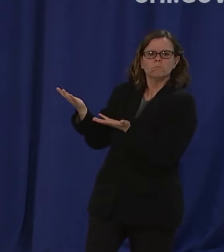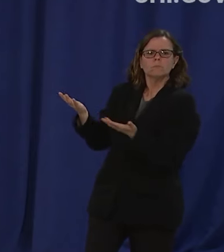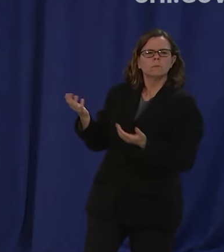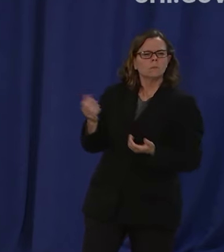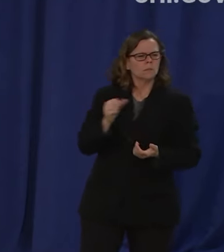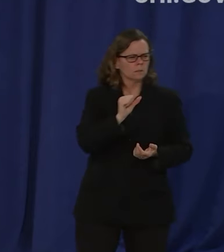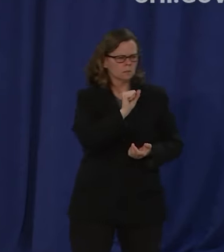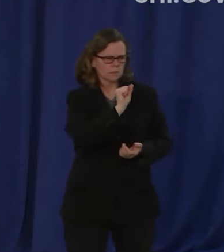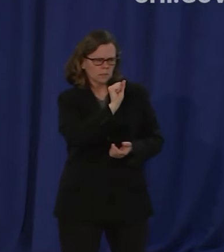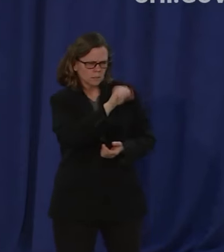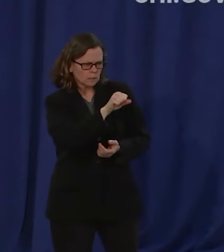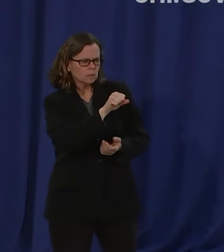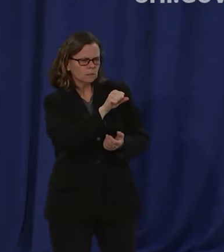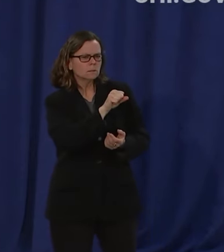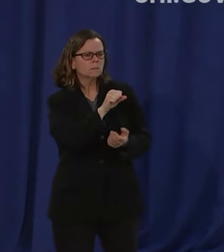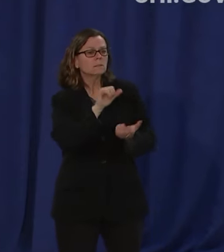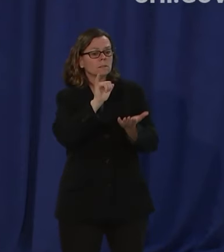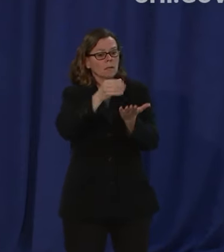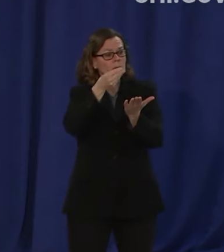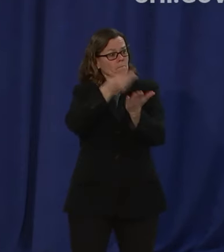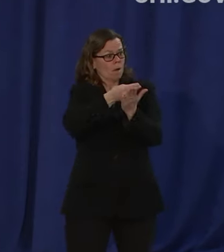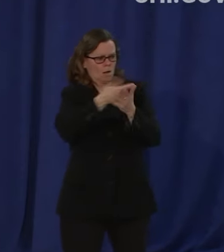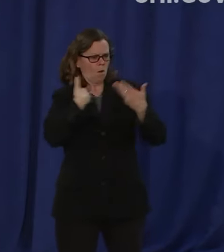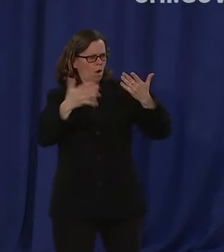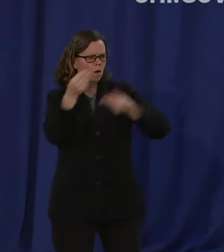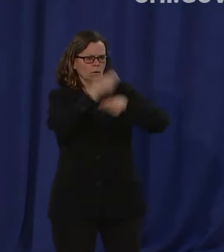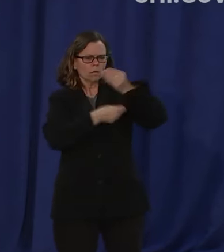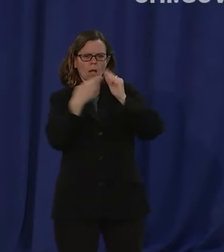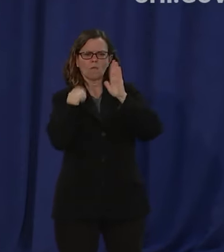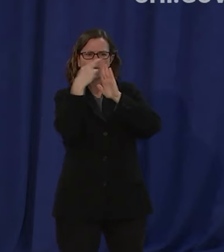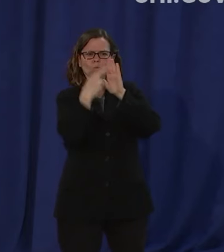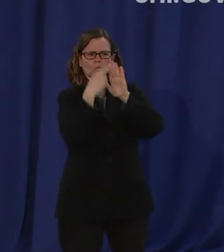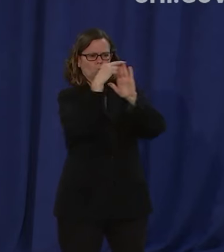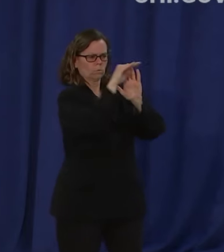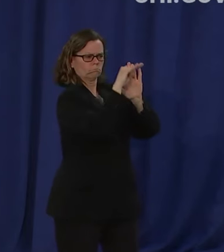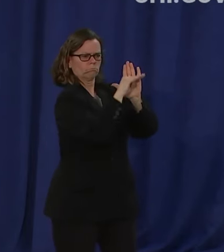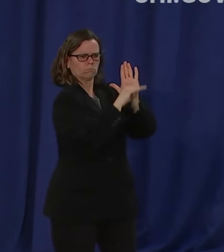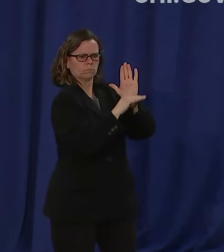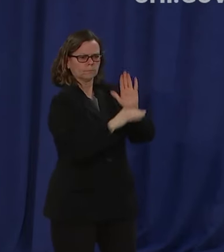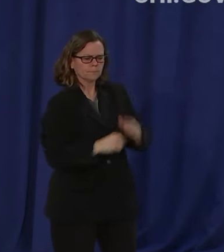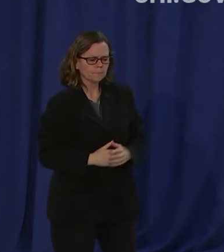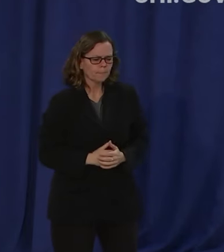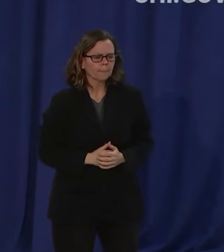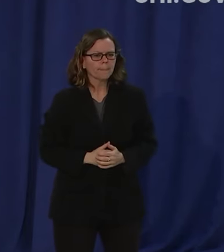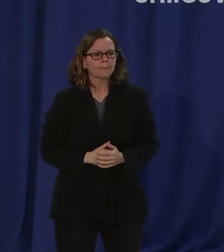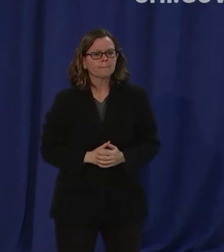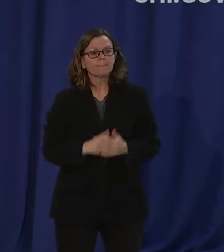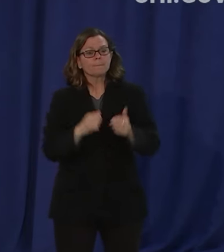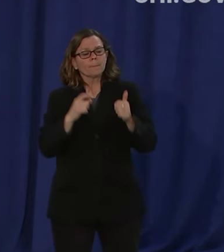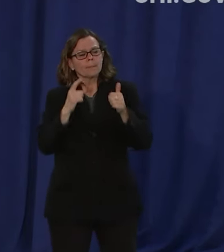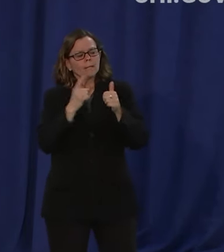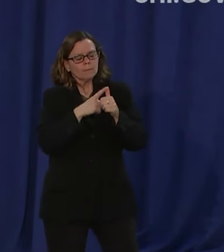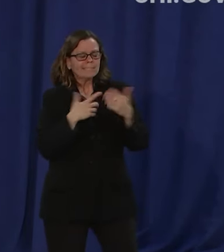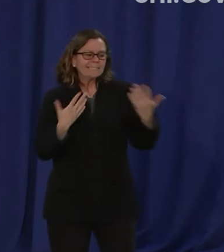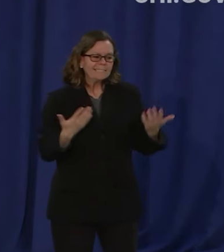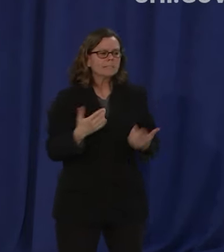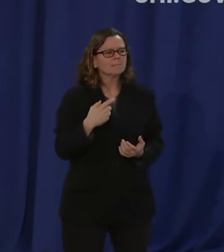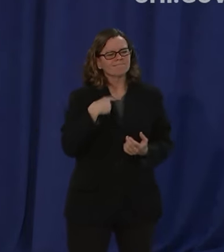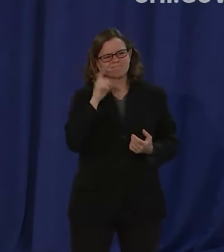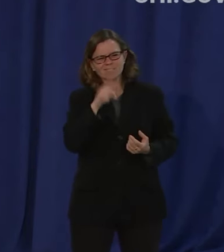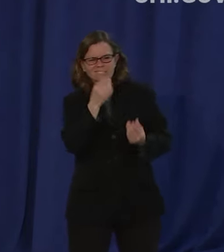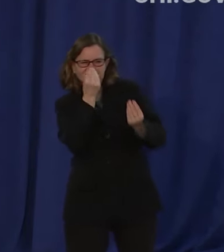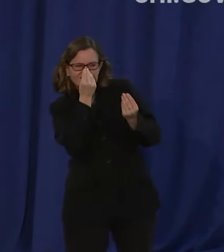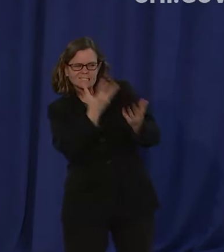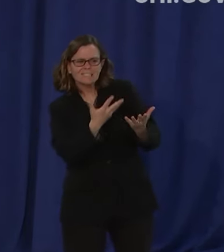unfortunately uh which is um unfortunately uh alderman taylor's